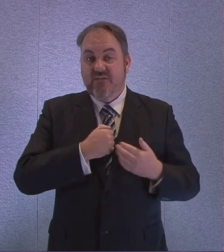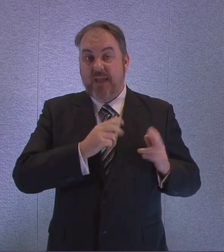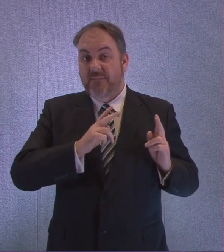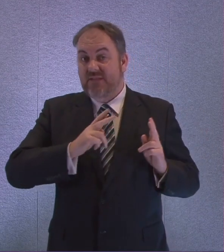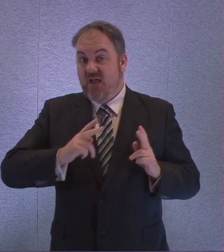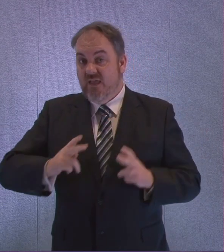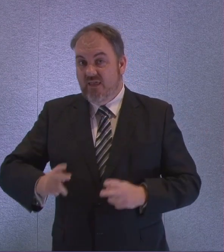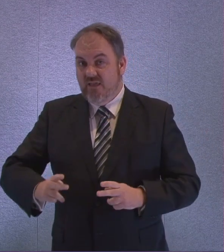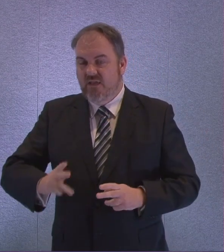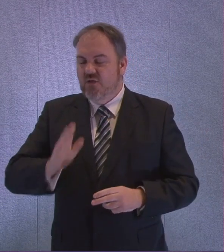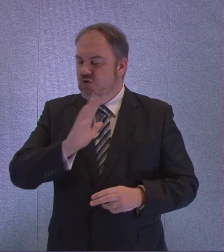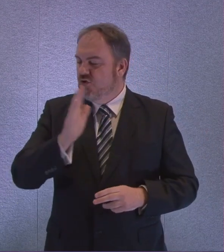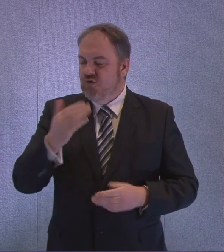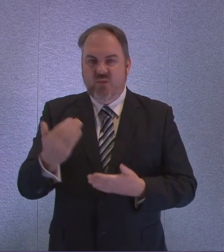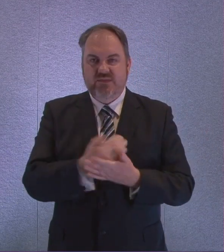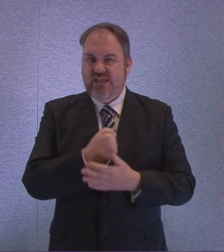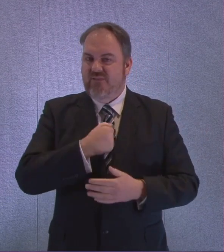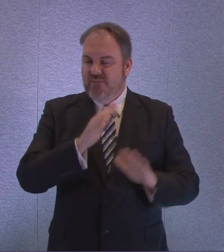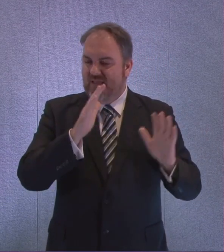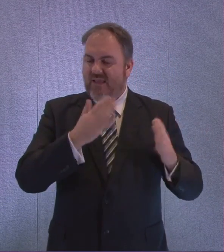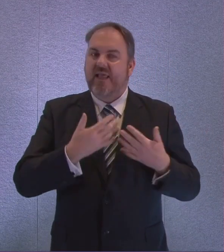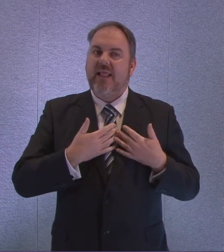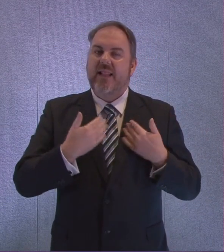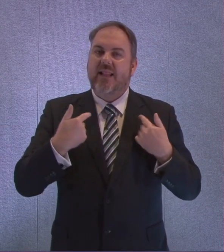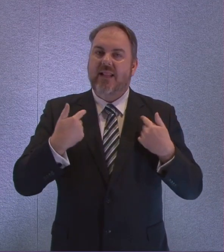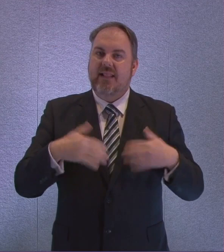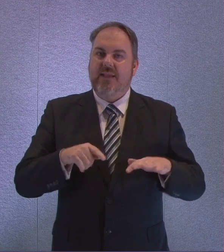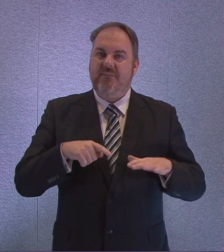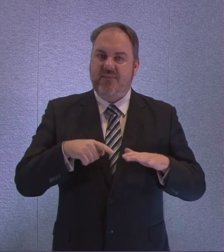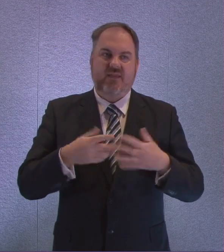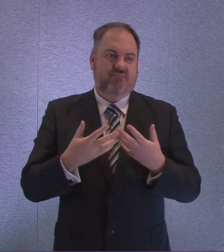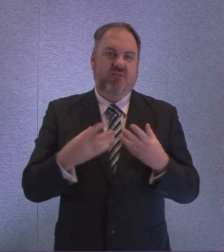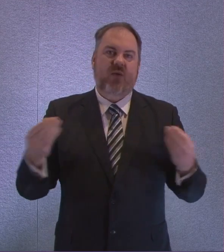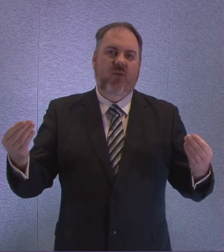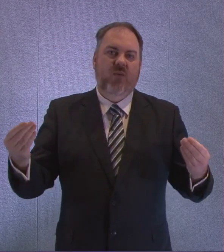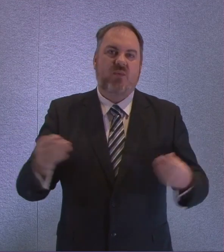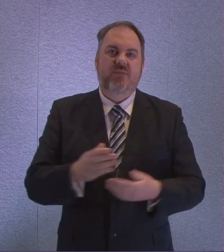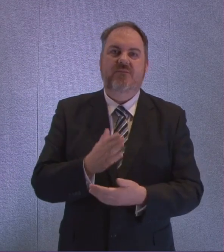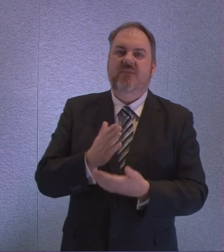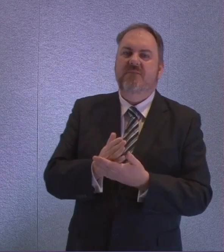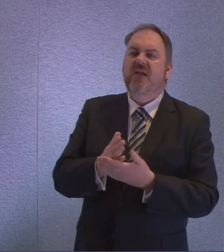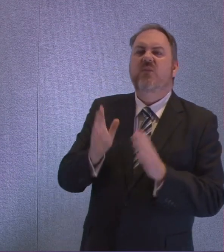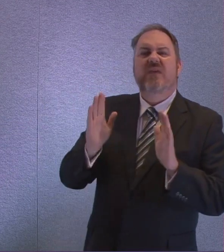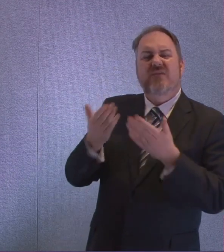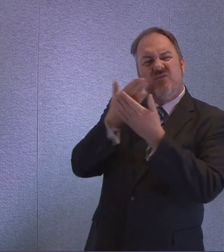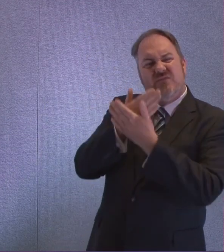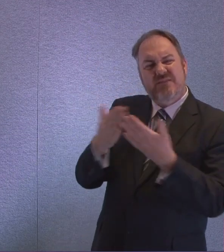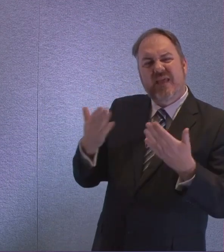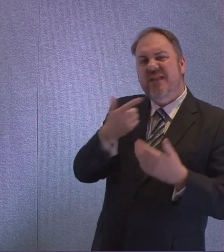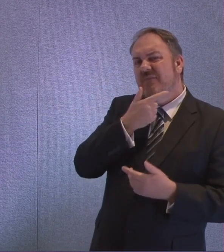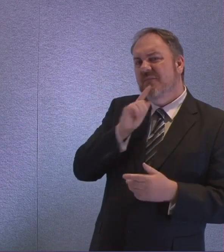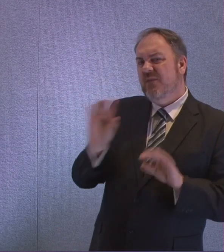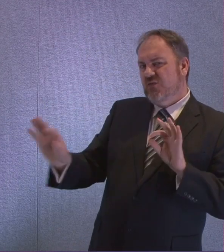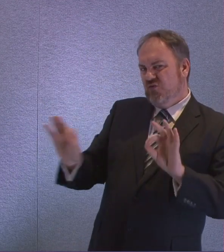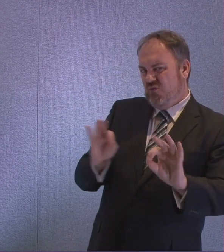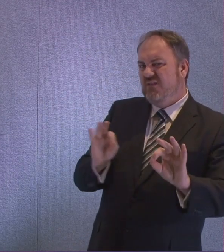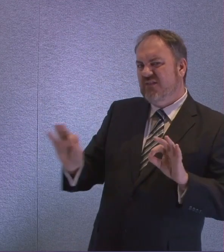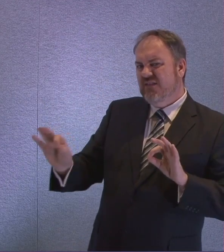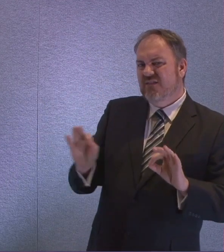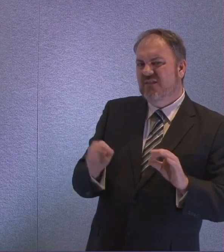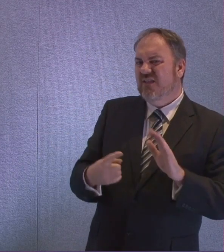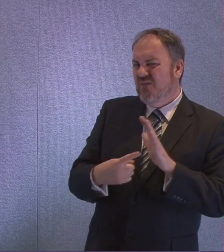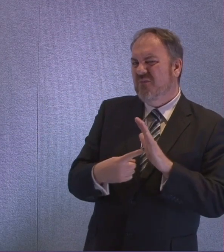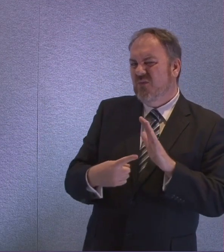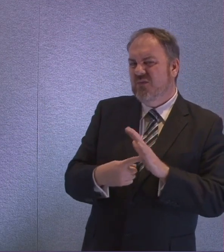intervention but these conversations must be sensitively held and always respect people's wishes Patrick Harvey